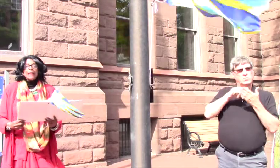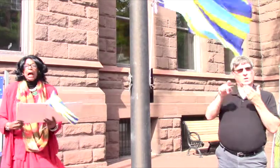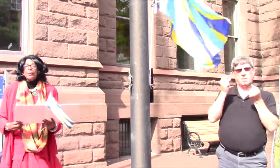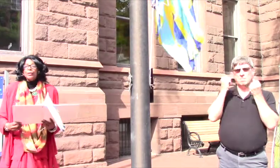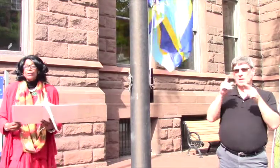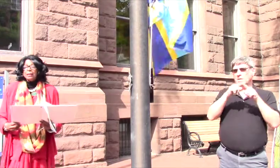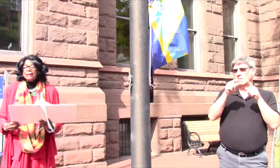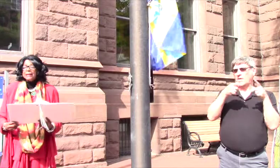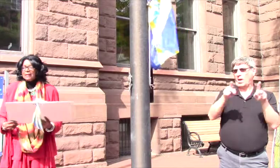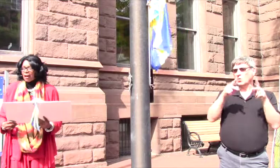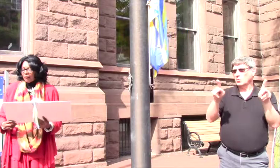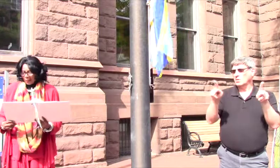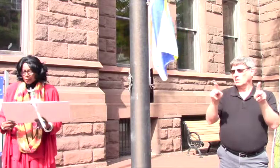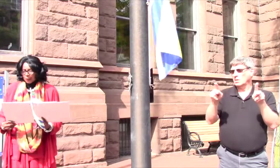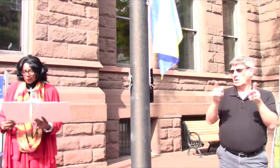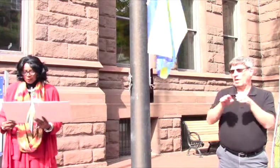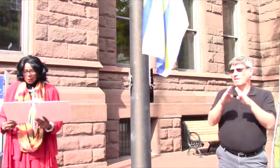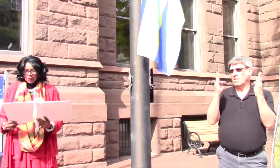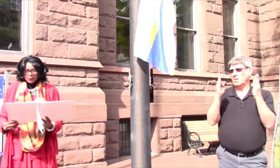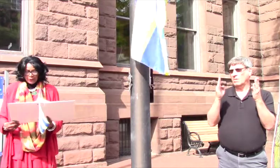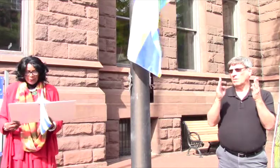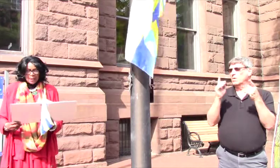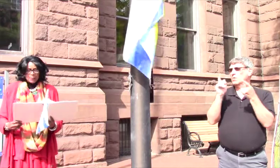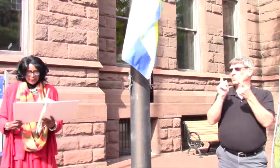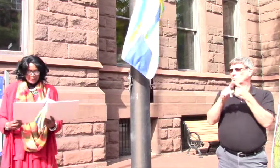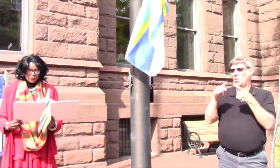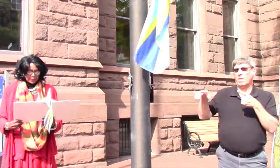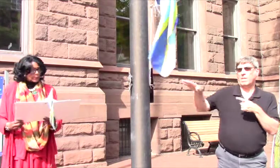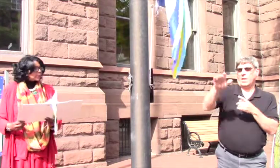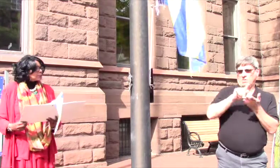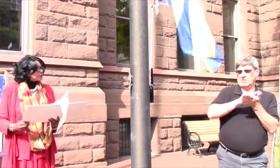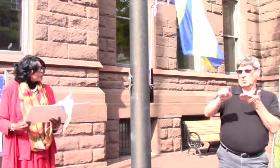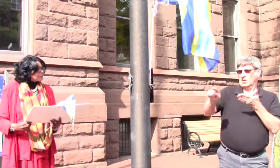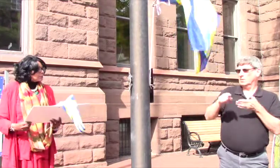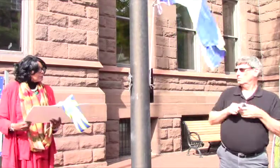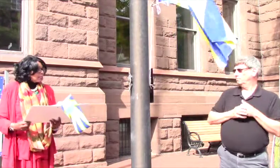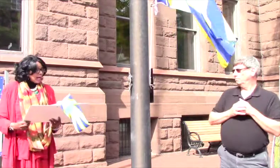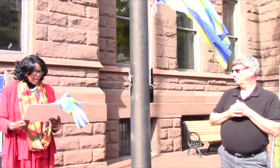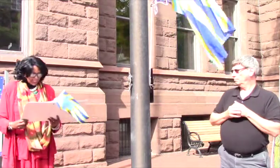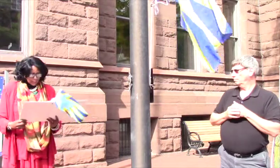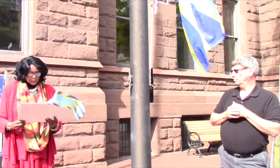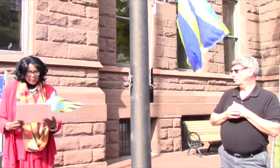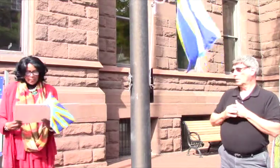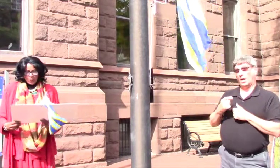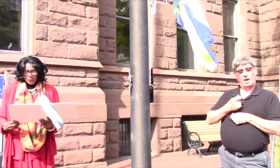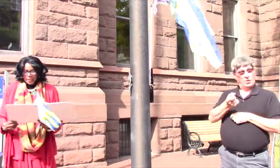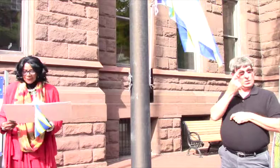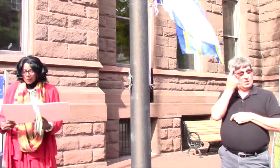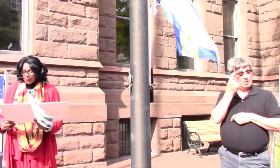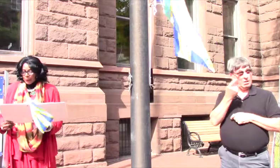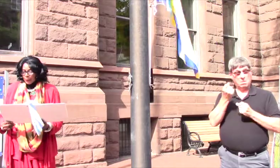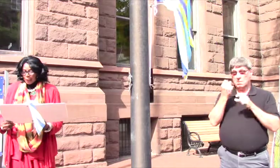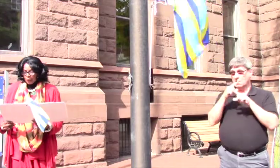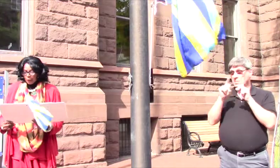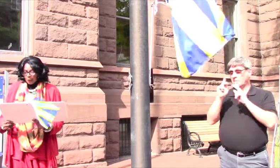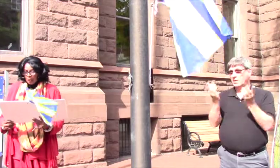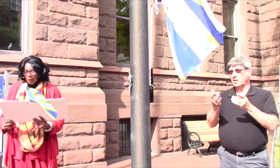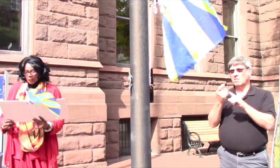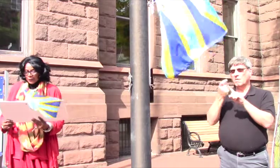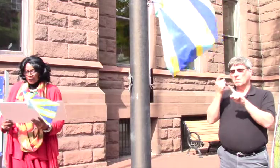opportunities available to them this week. I understand we have some people here from our deaf